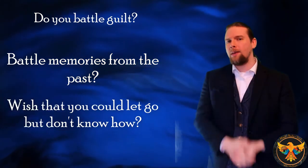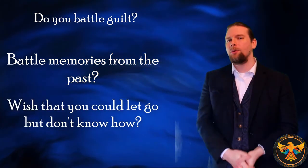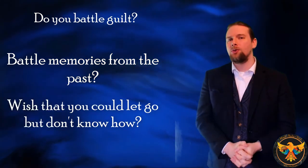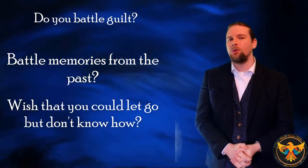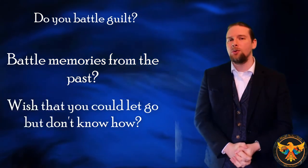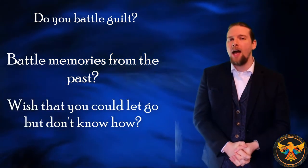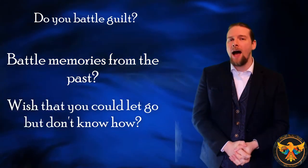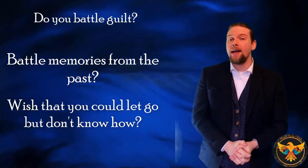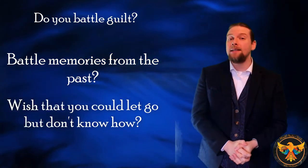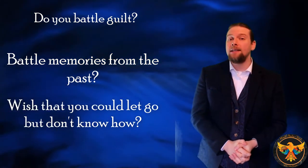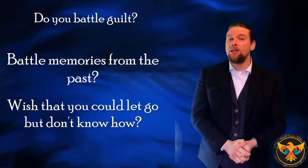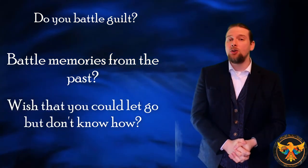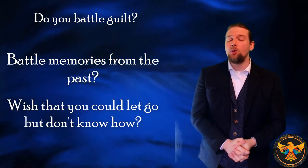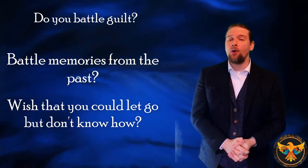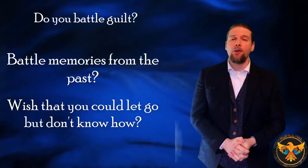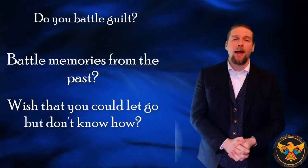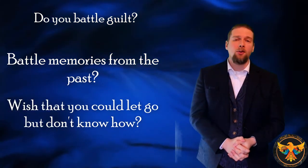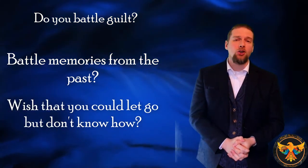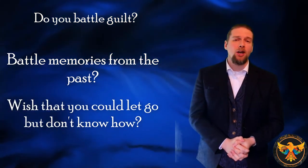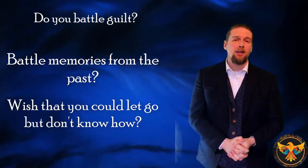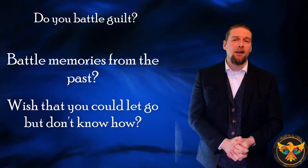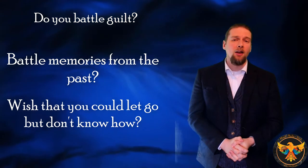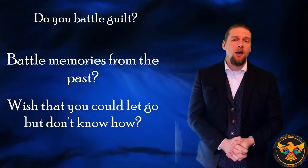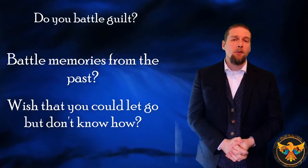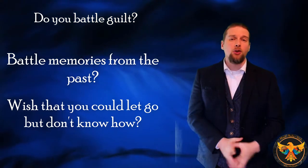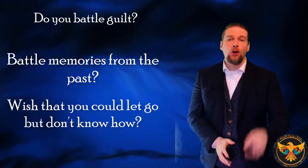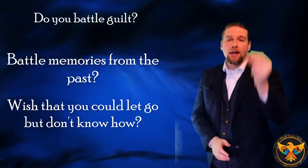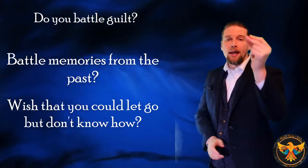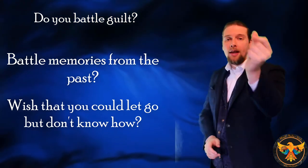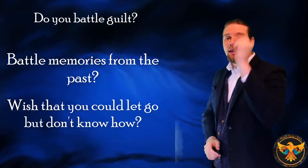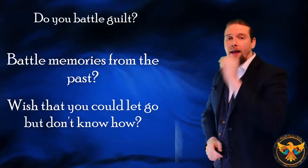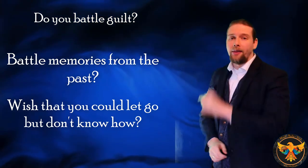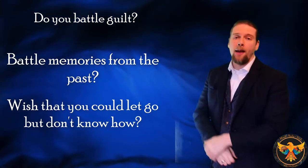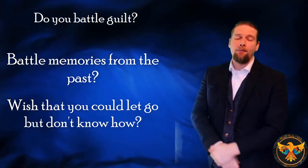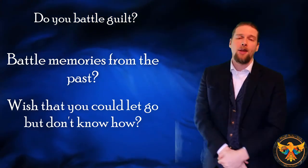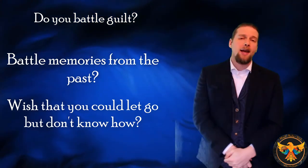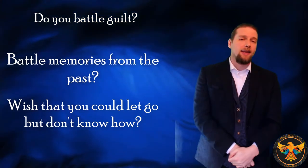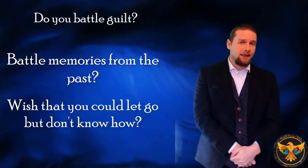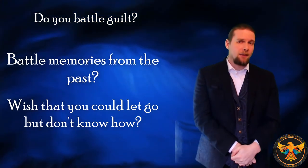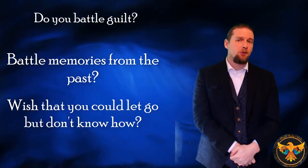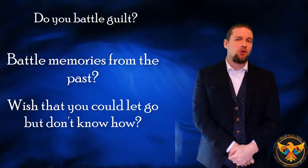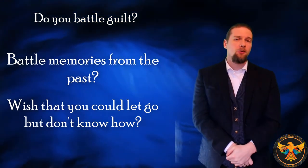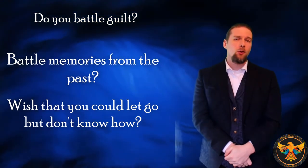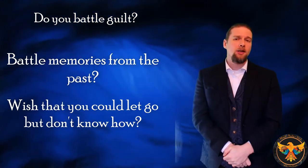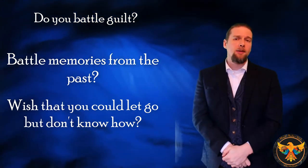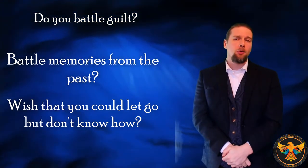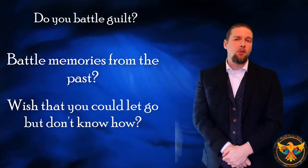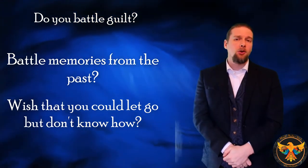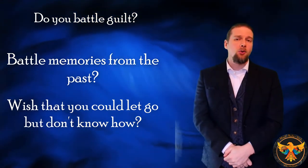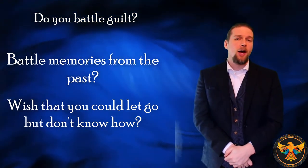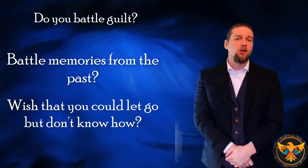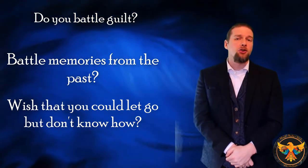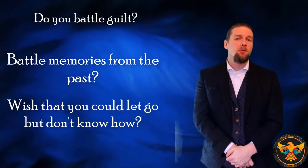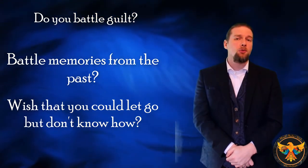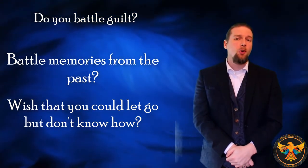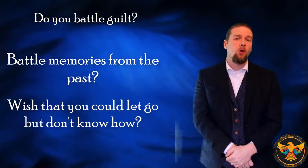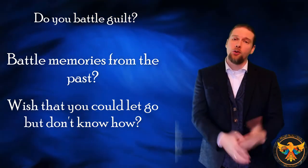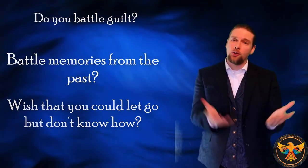episode, I could teach you not only how to shed guilt, but shed it like that. In this episode of Going Deeper, I'm going to do that and so much more. So